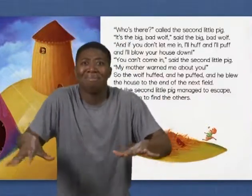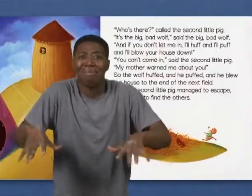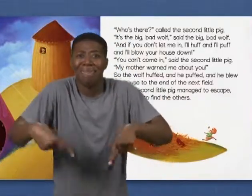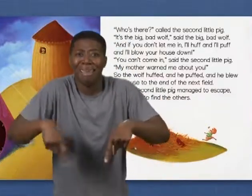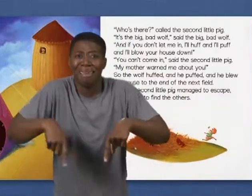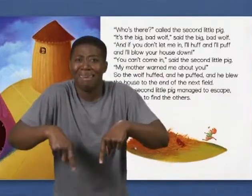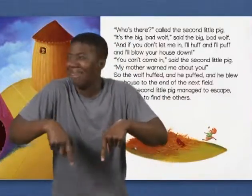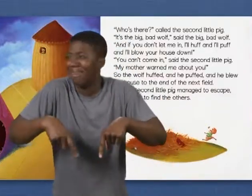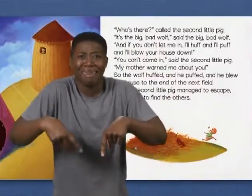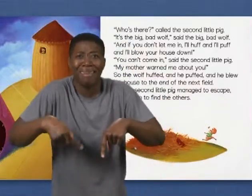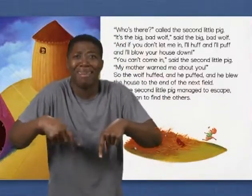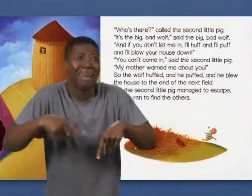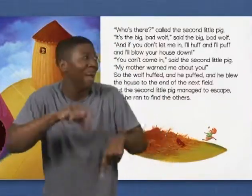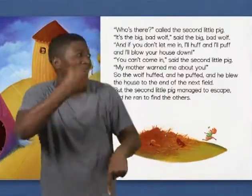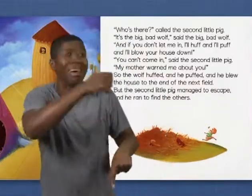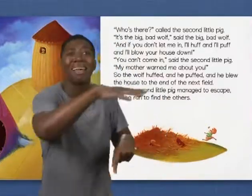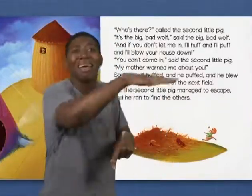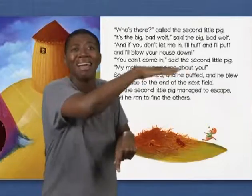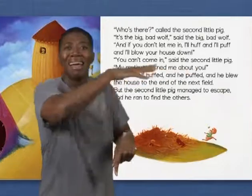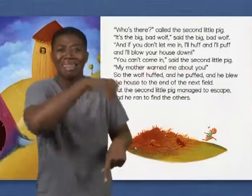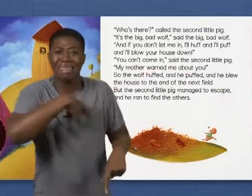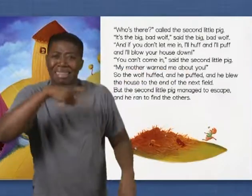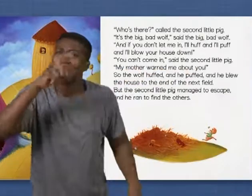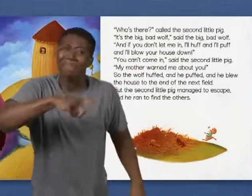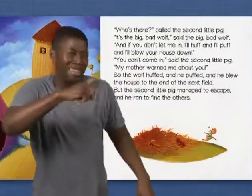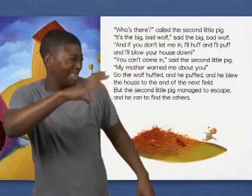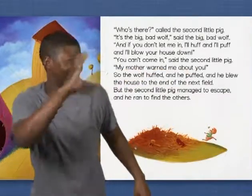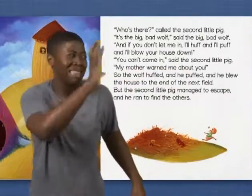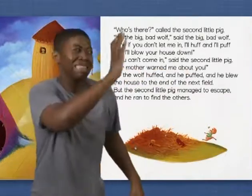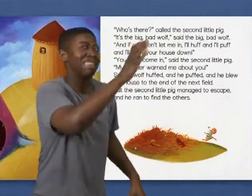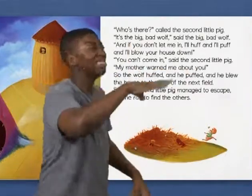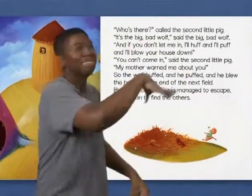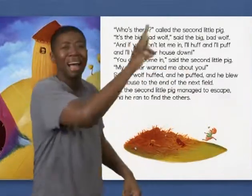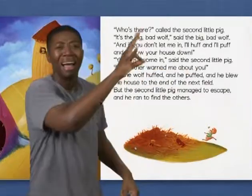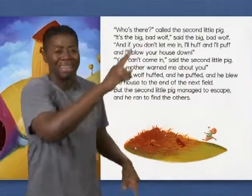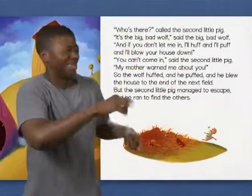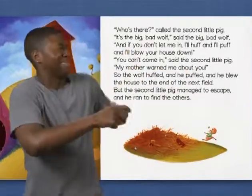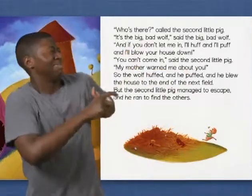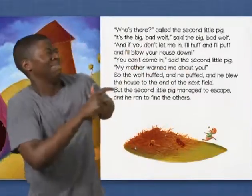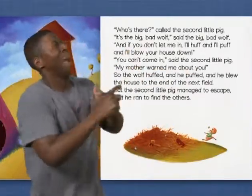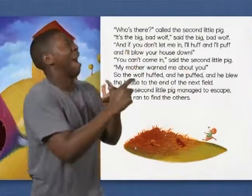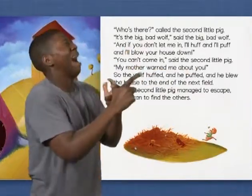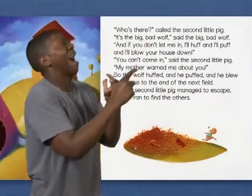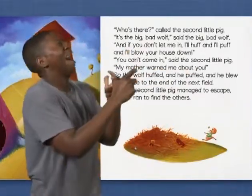But the second little pig managed to escape and he ran to find the others.